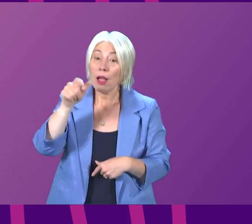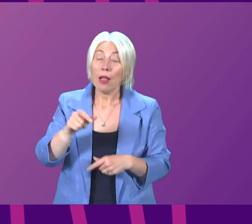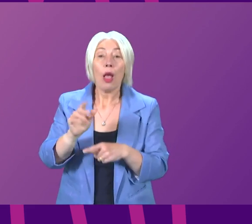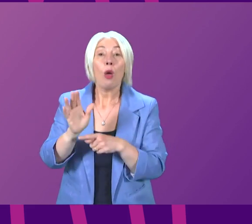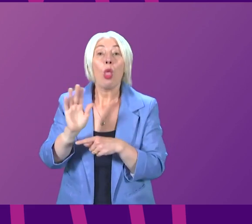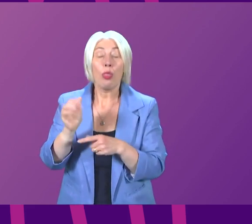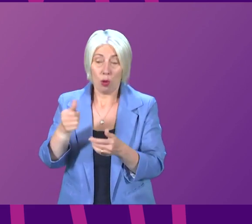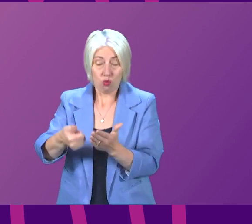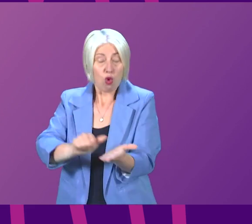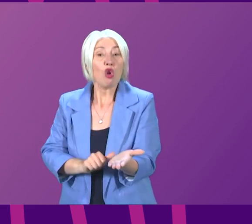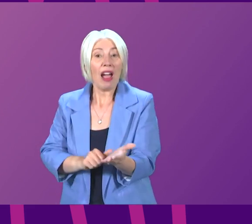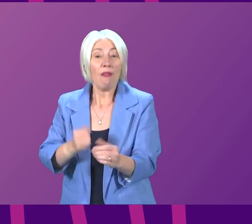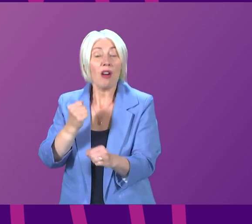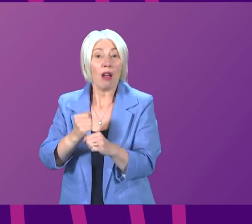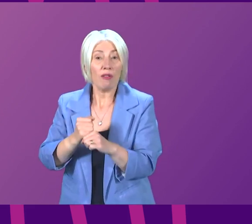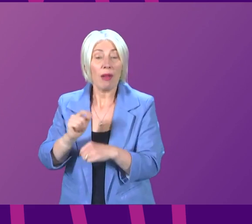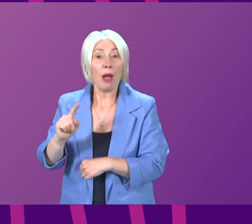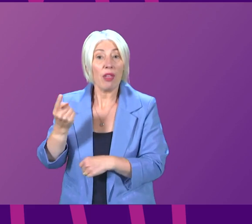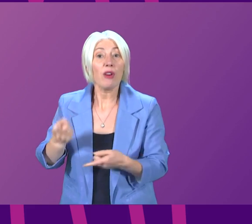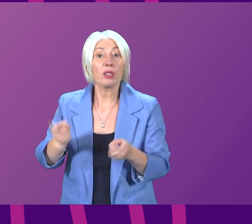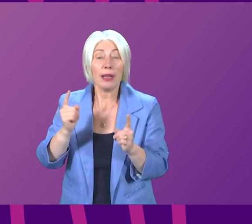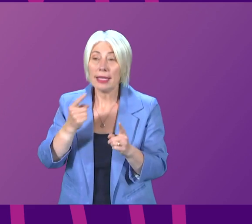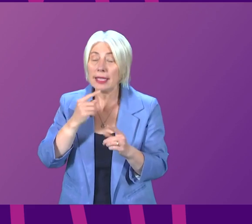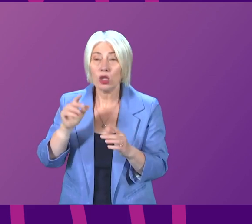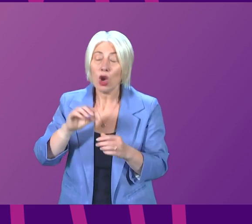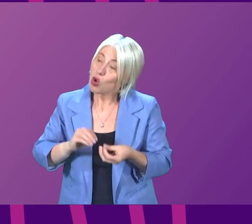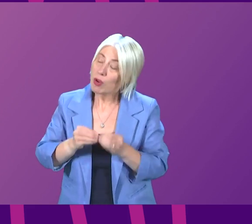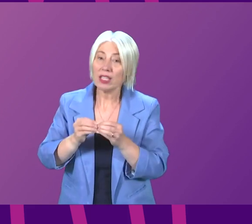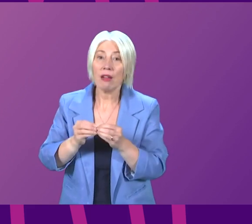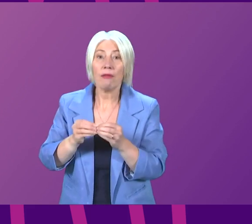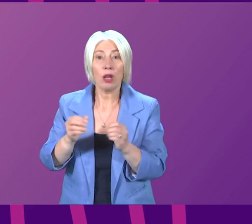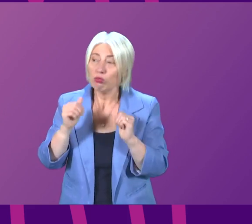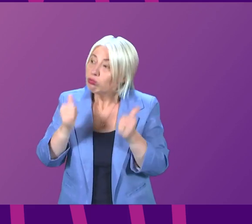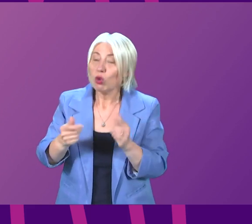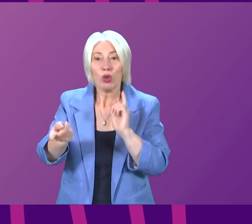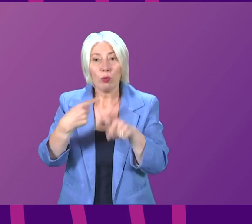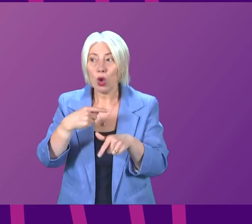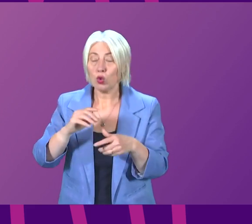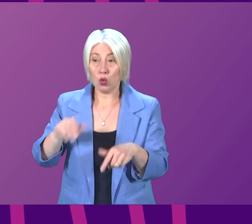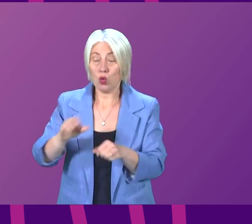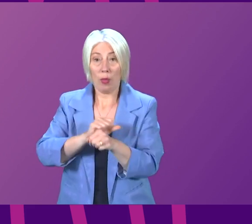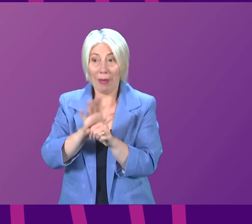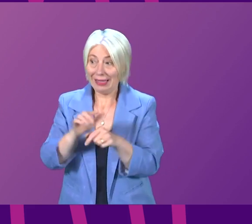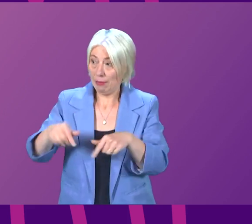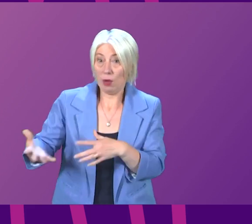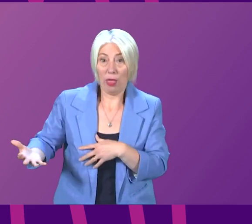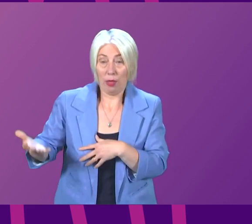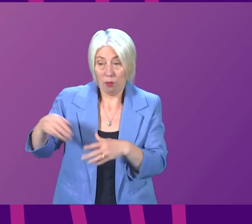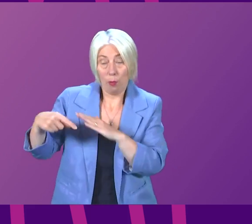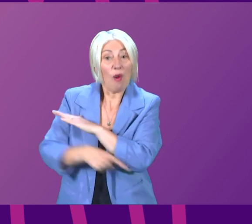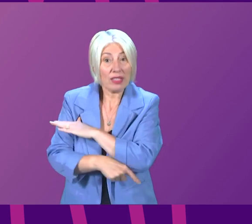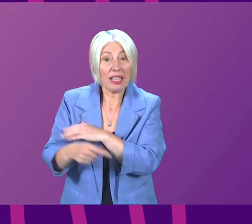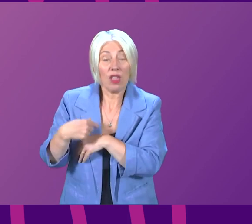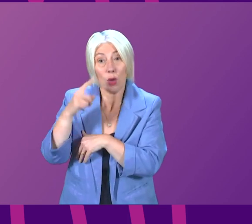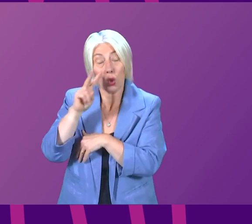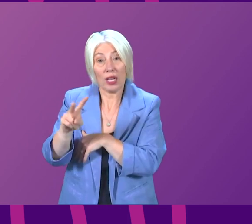programme for government, announced by the First Minister, was a creative and coherent response to the poverty pandemic we are all facing. And credit where it's